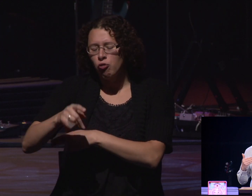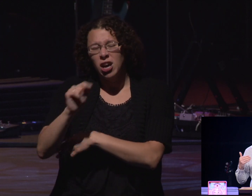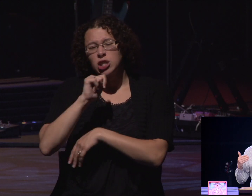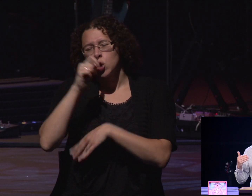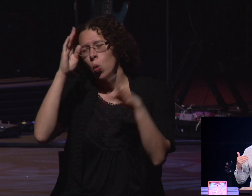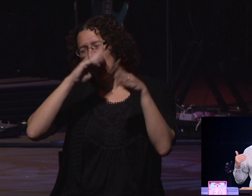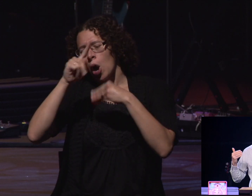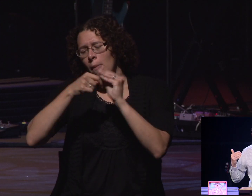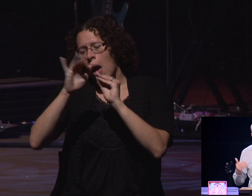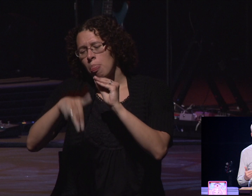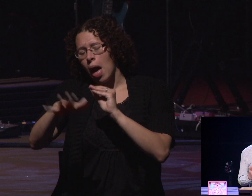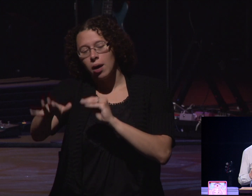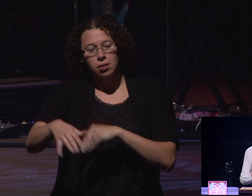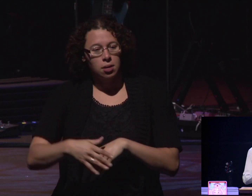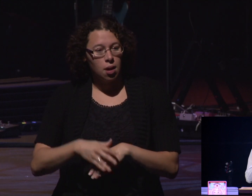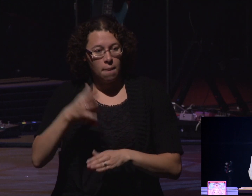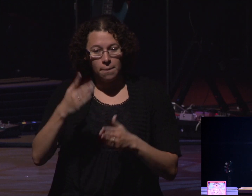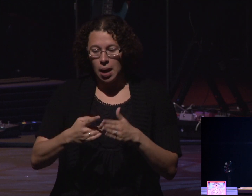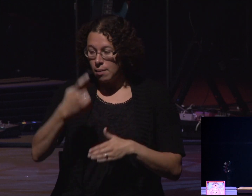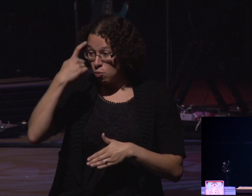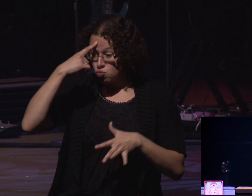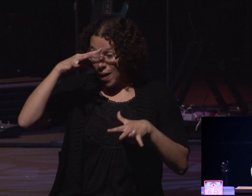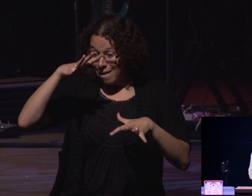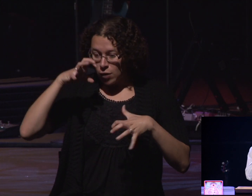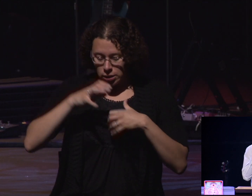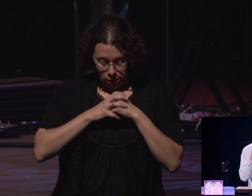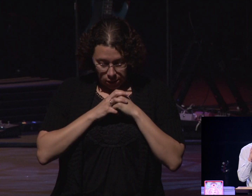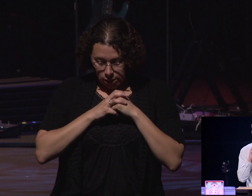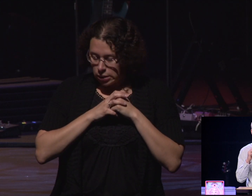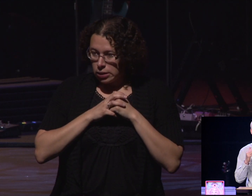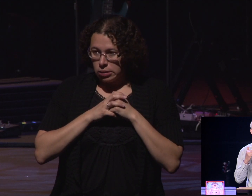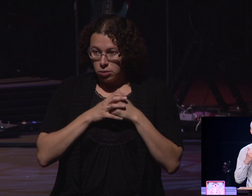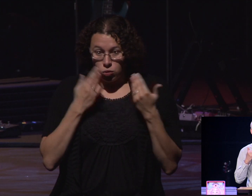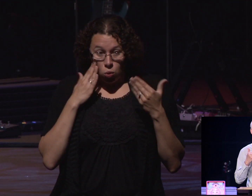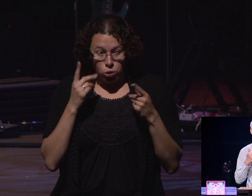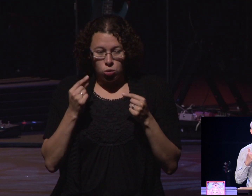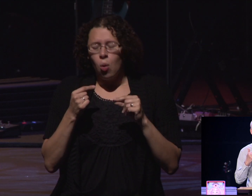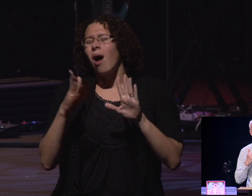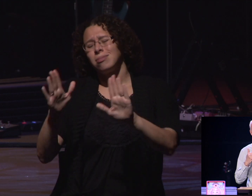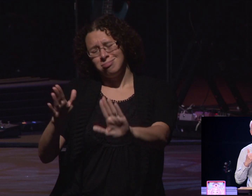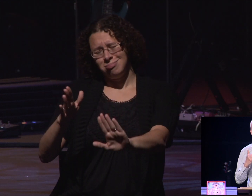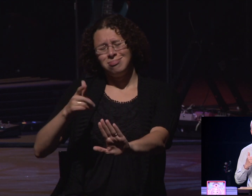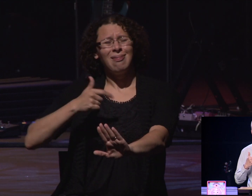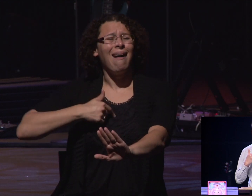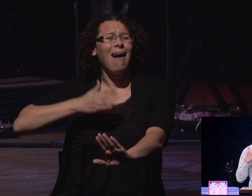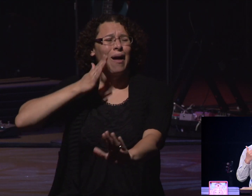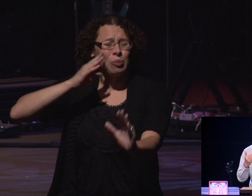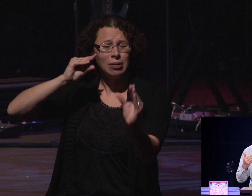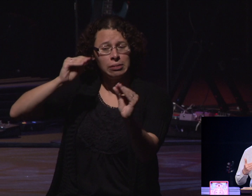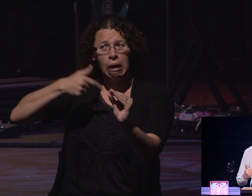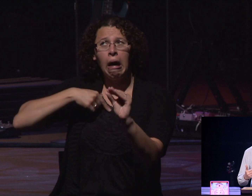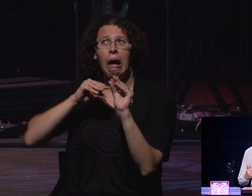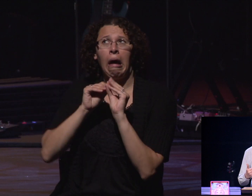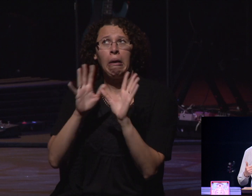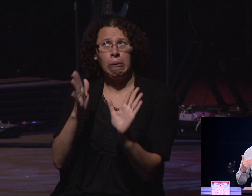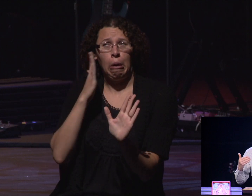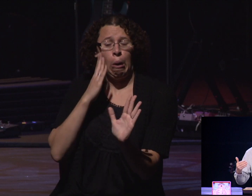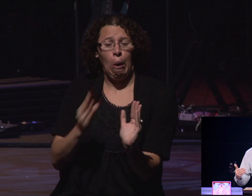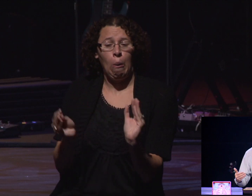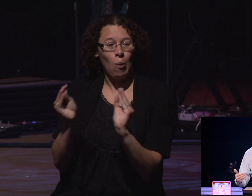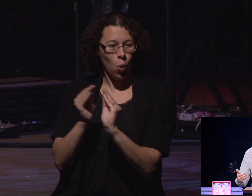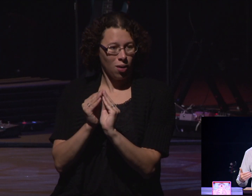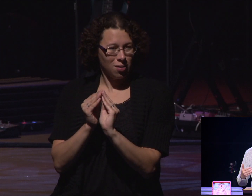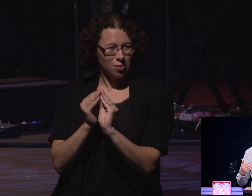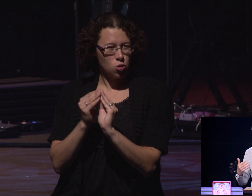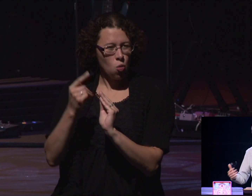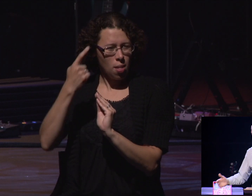about those. Maybe you got the brain freeze. You don't know for sure which direction to go. And you said, let me teach you because I obviously know more than you. Or you've